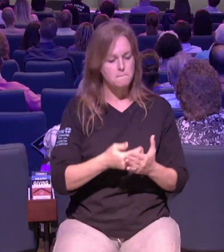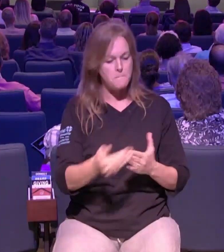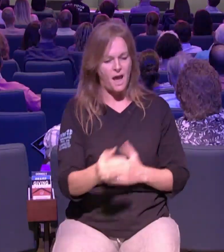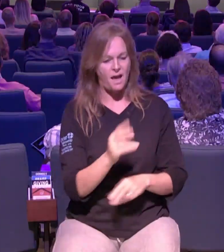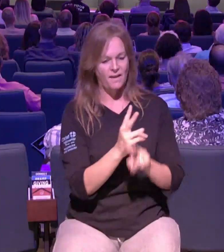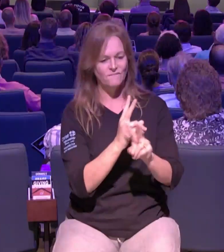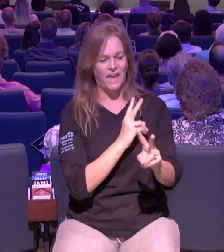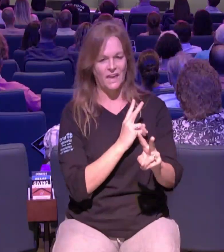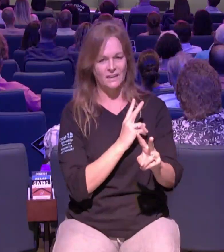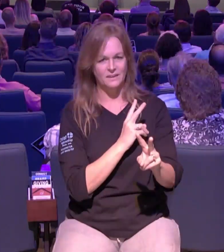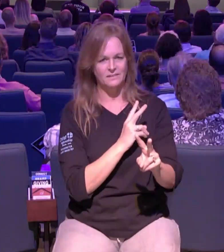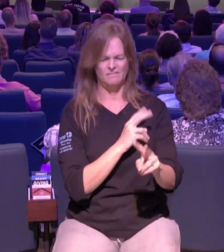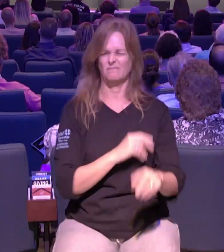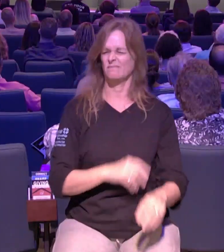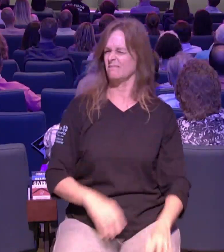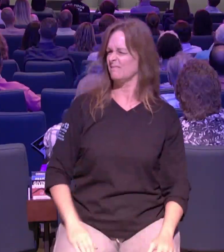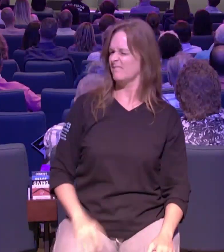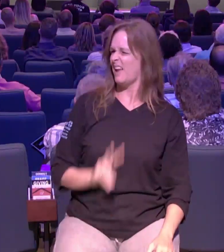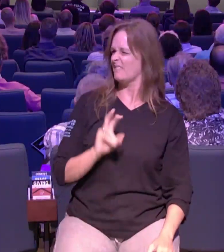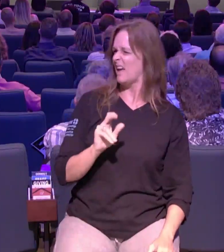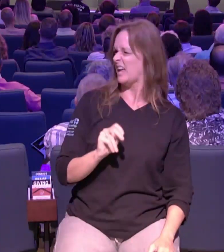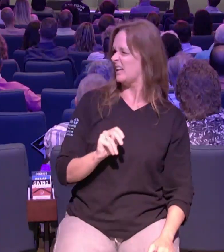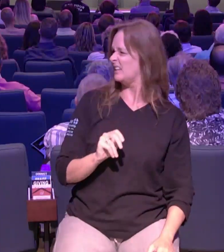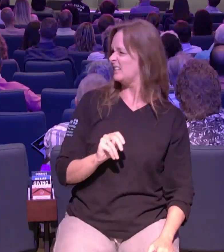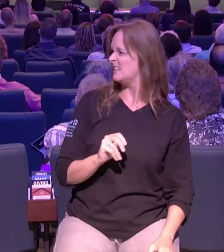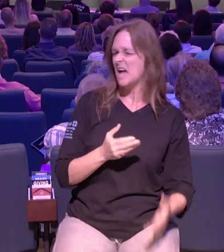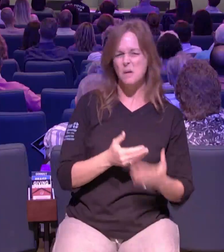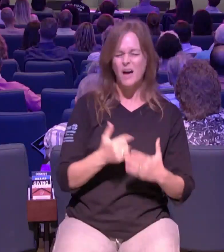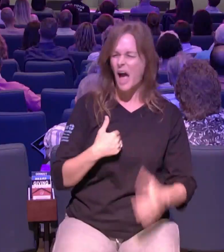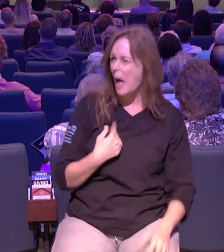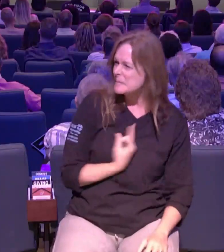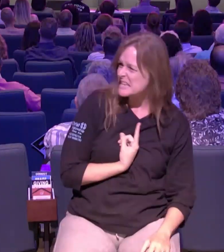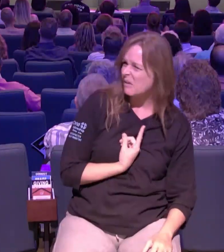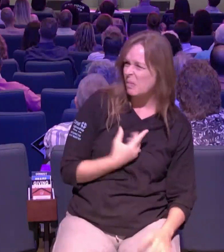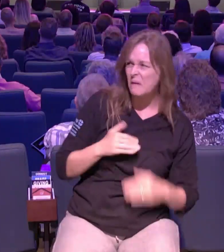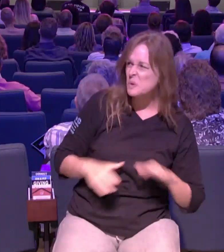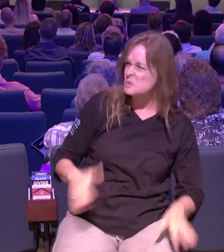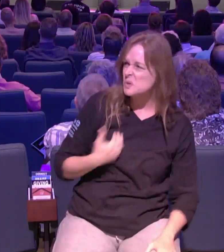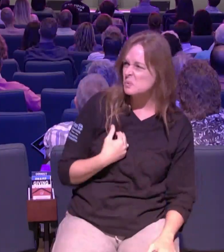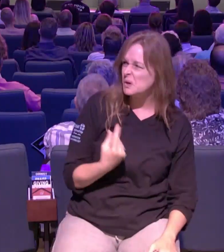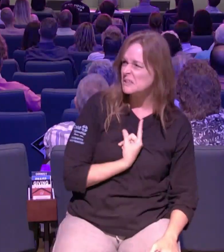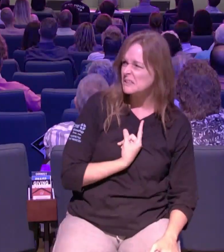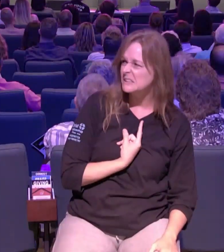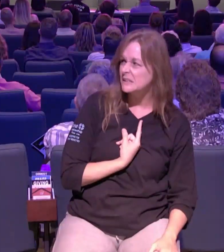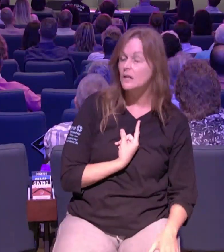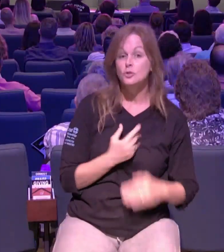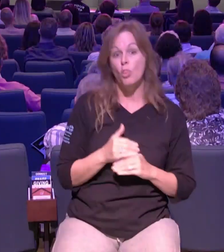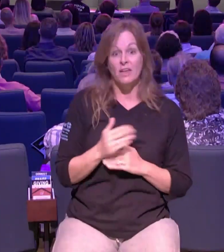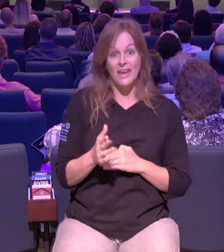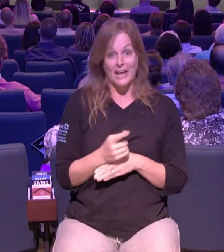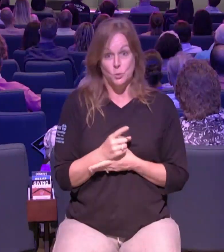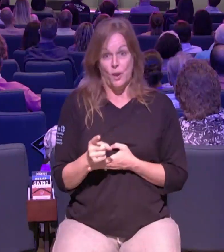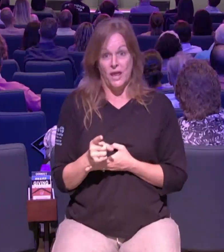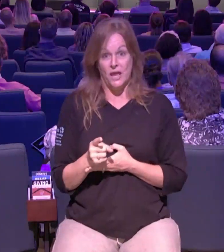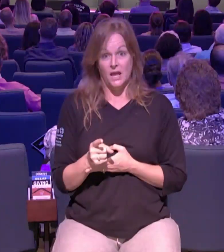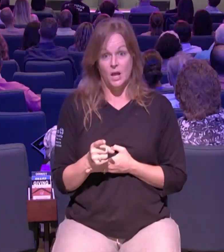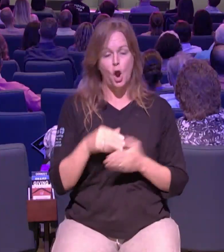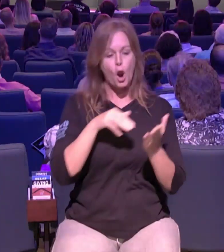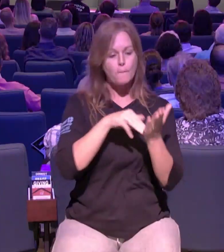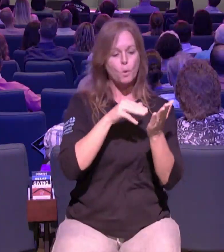she went out and she bought a used minivan side note the next week after she bought that minivan her mortgage company contacted her